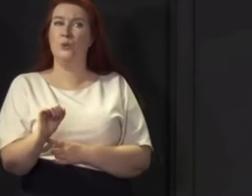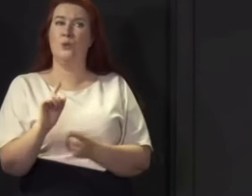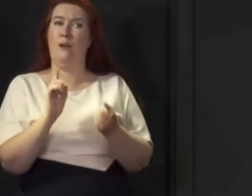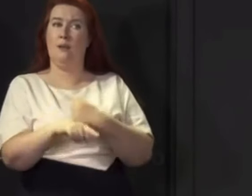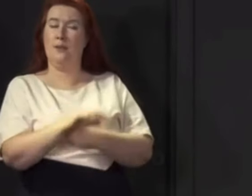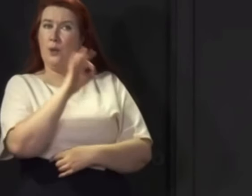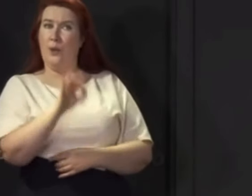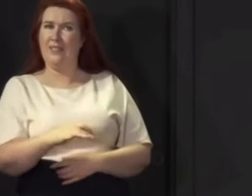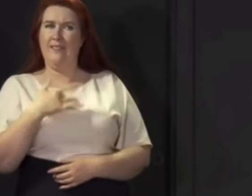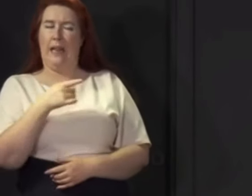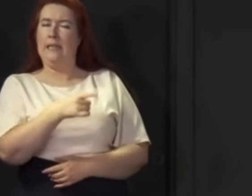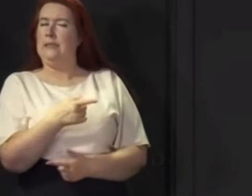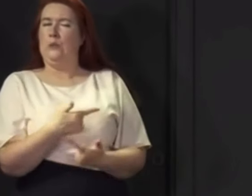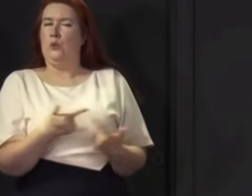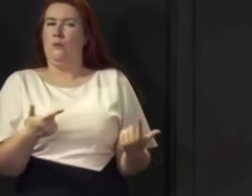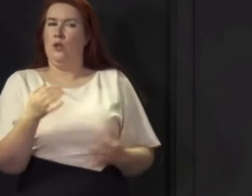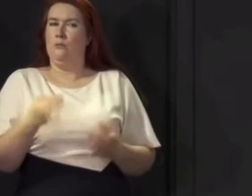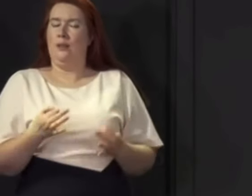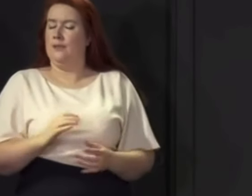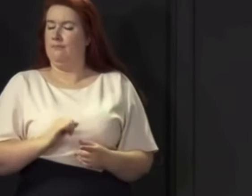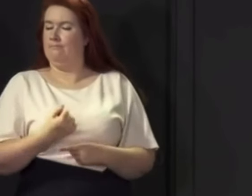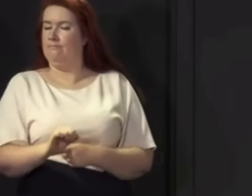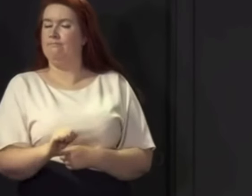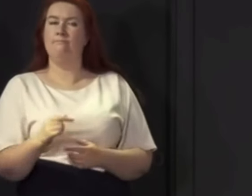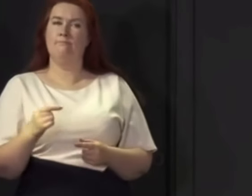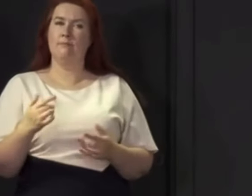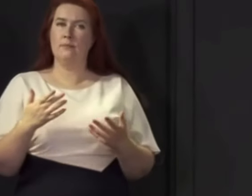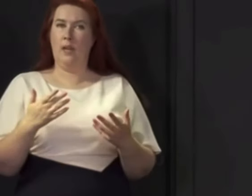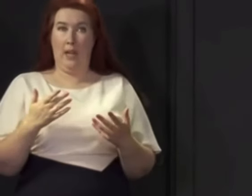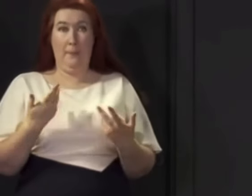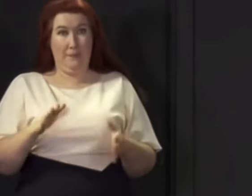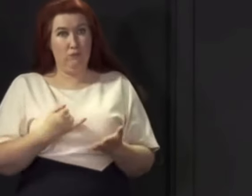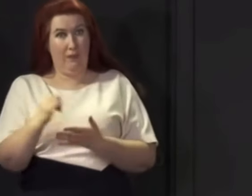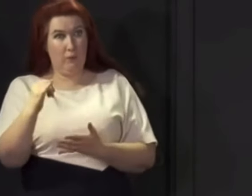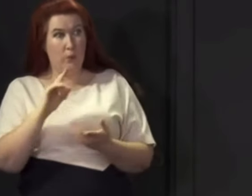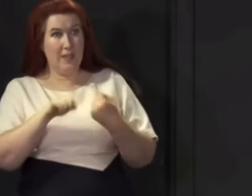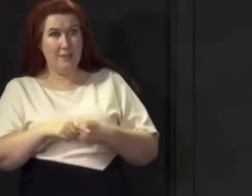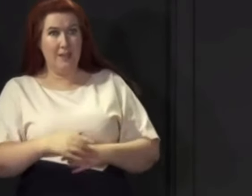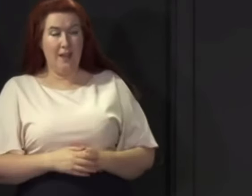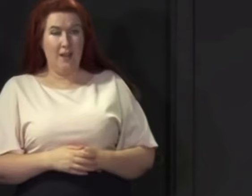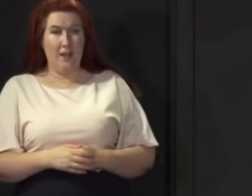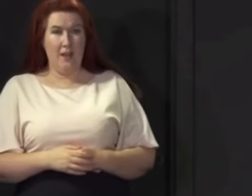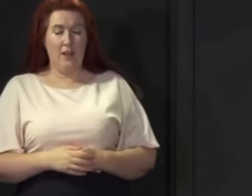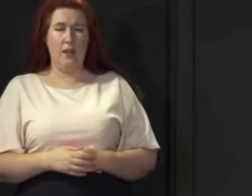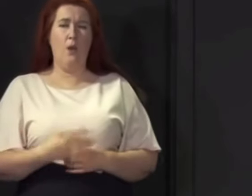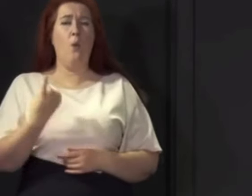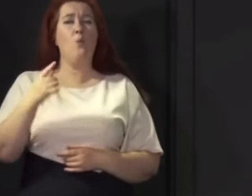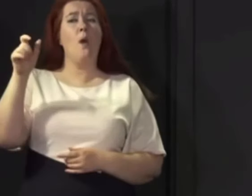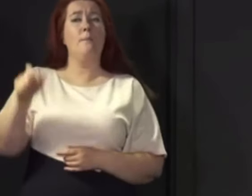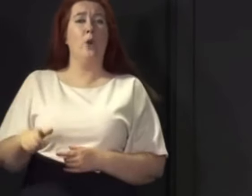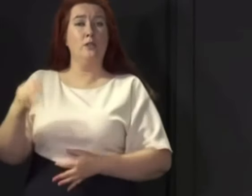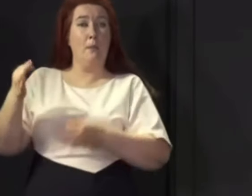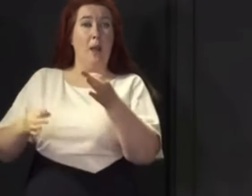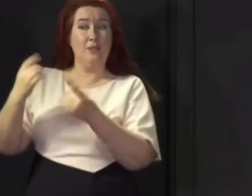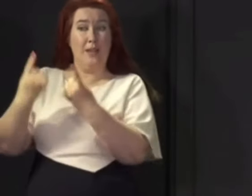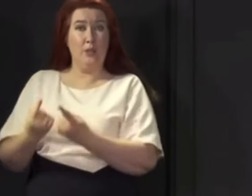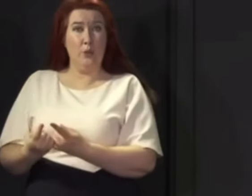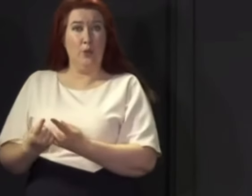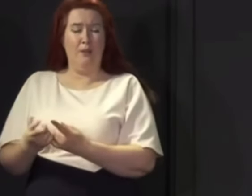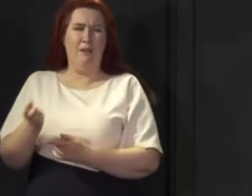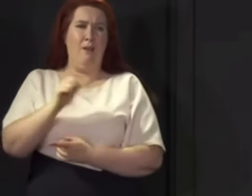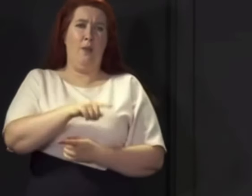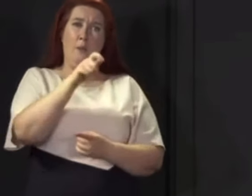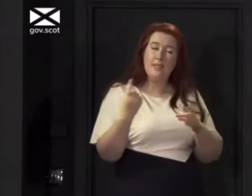and see if that's annoying, they fuckers, then they're going to have to just suck it up because at the end of the day, I'm doing my job. Right,